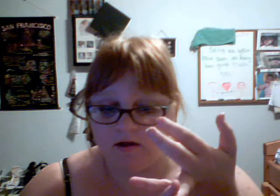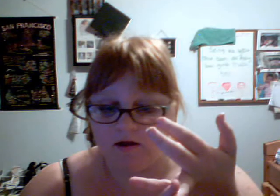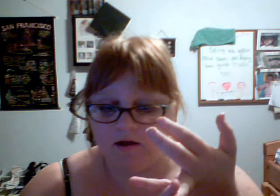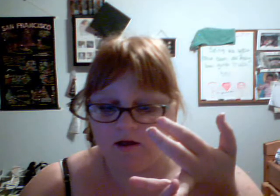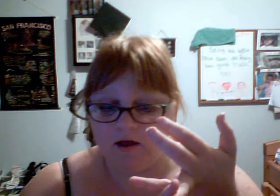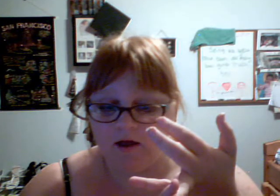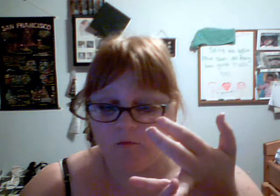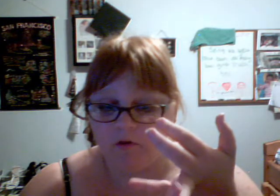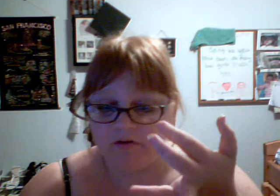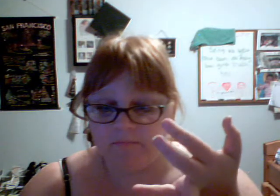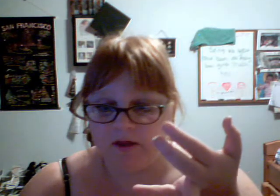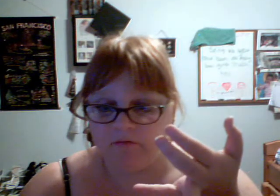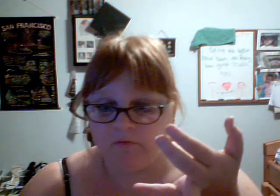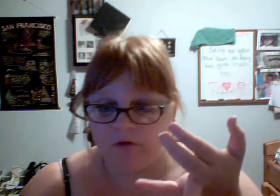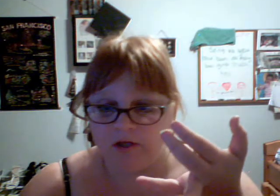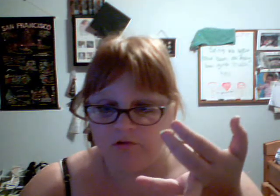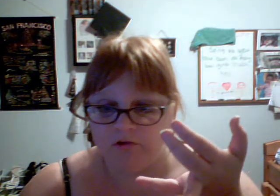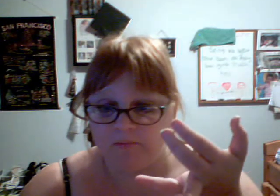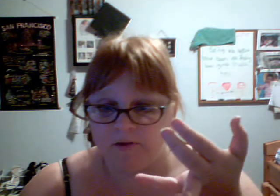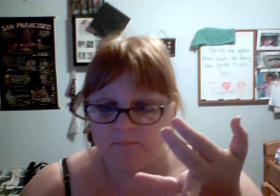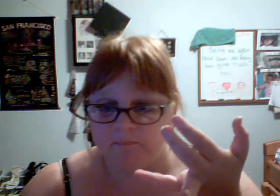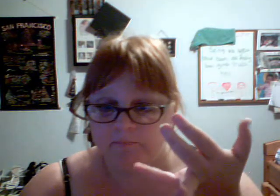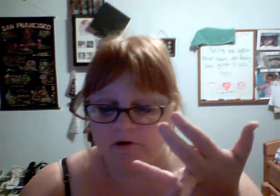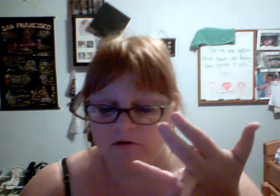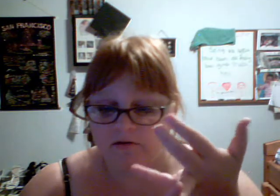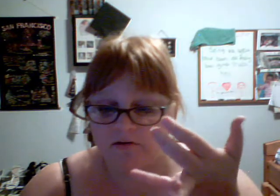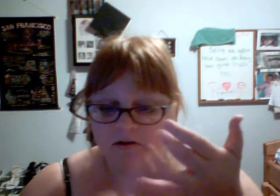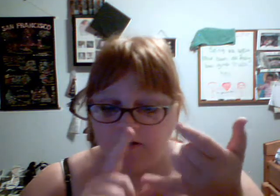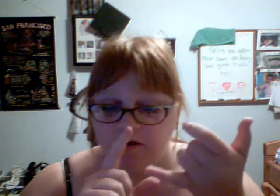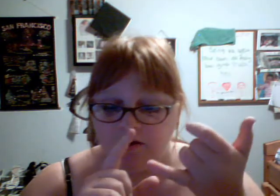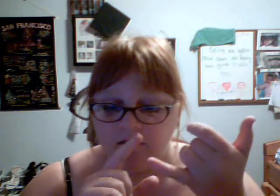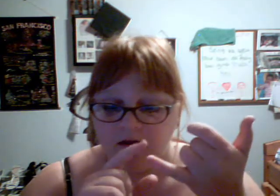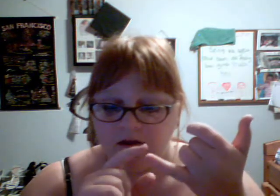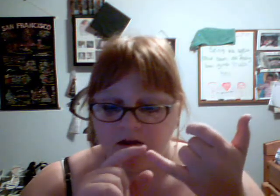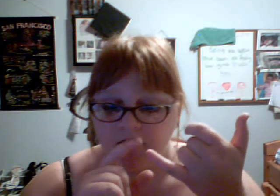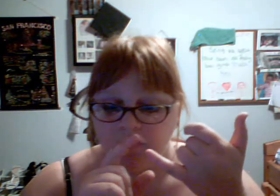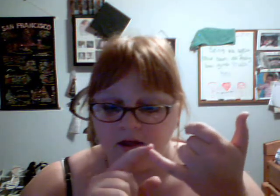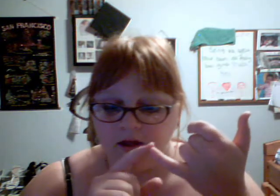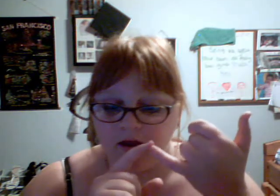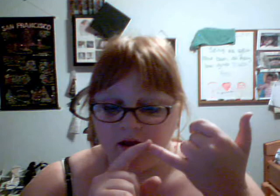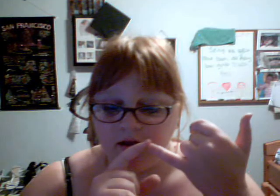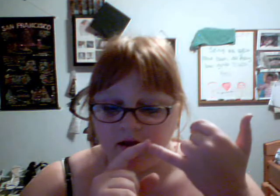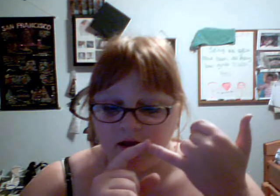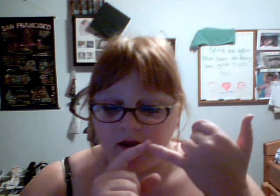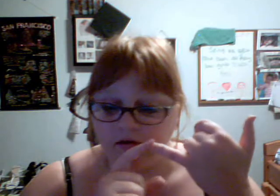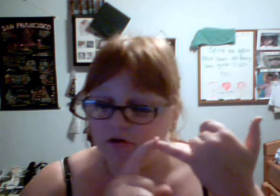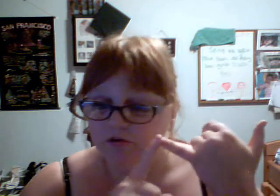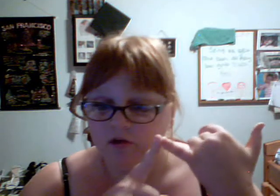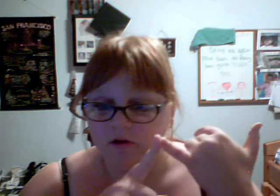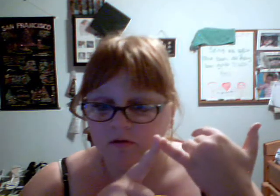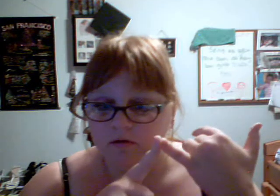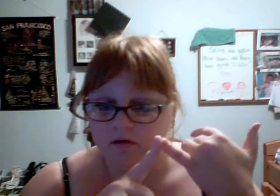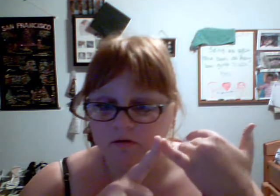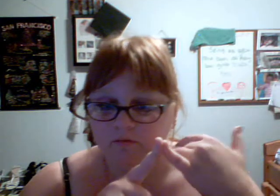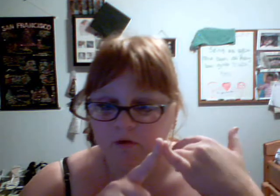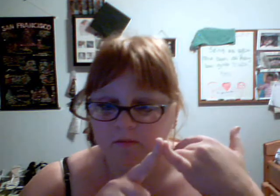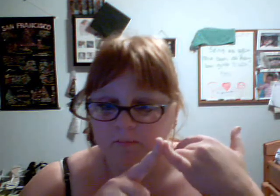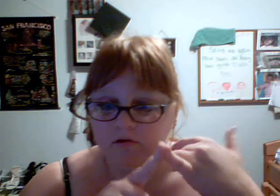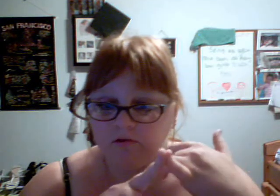I wasn't paying full attention to my purse. And I didn't check for my purse